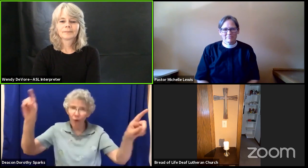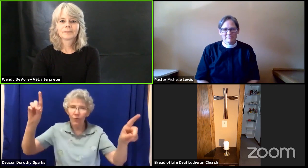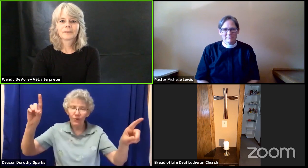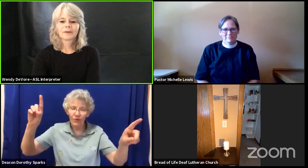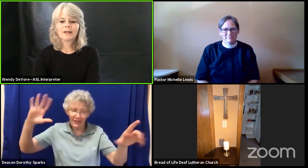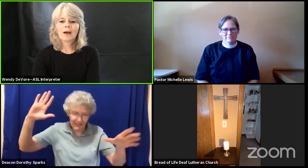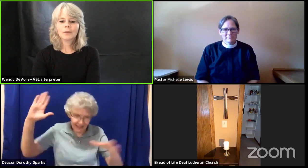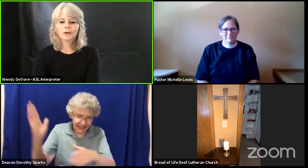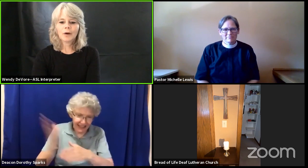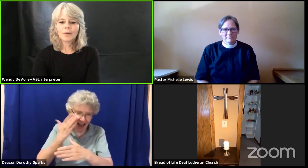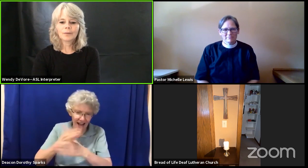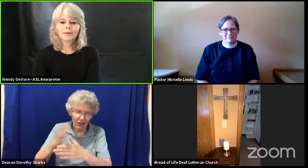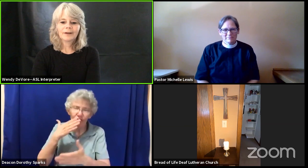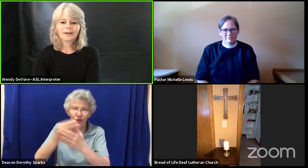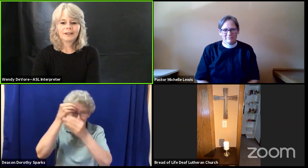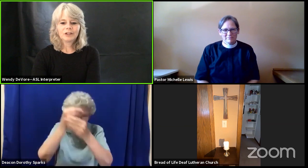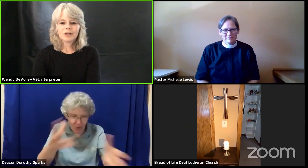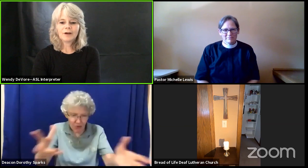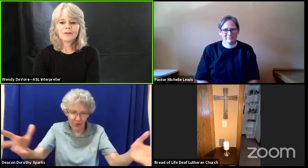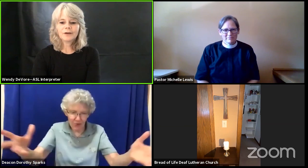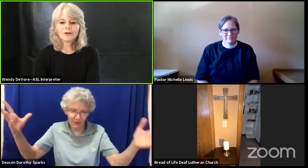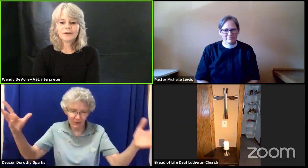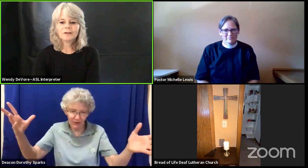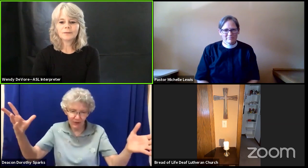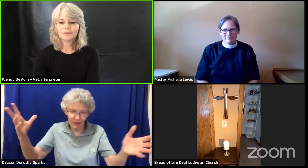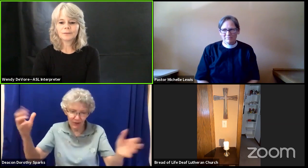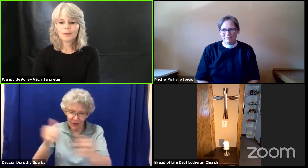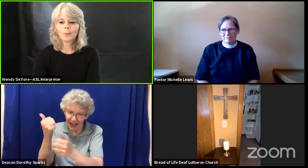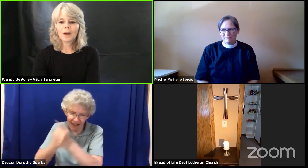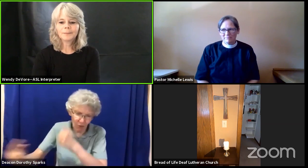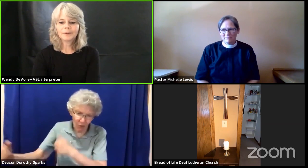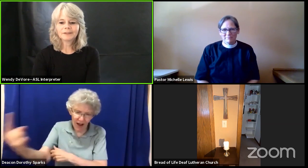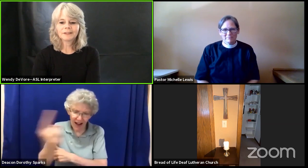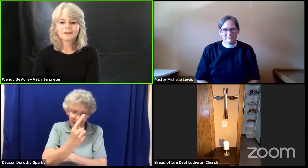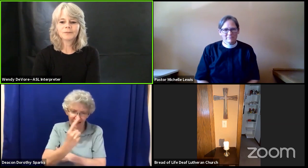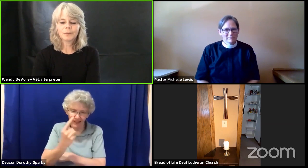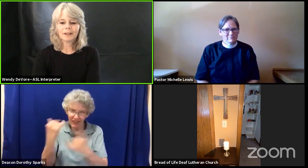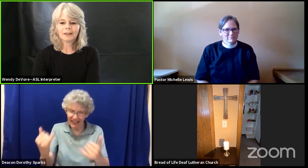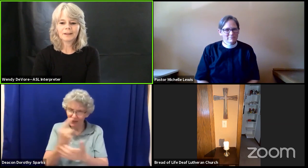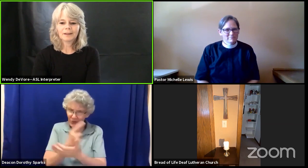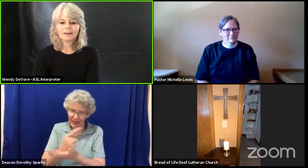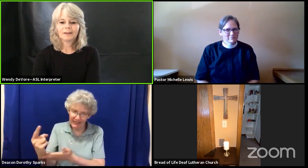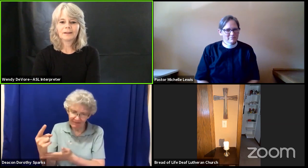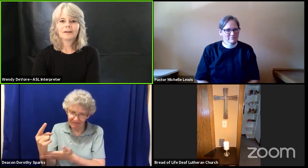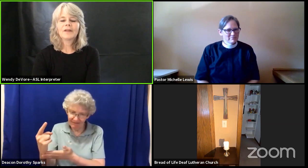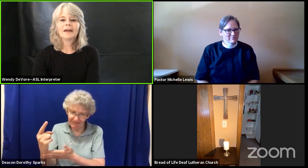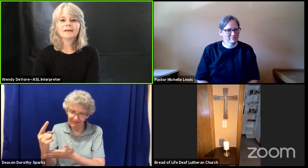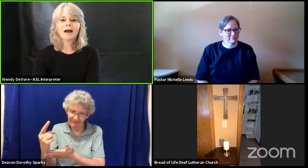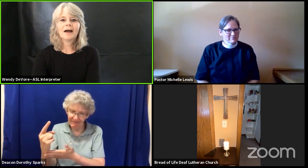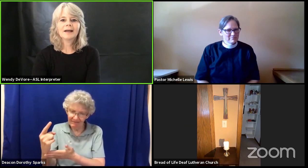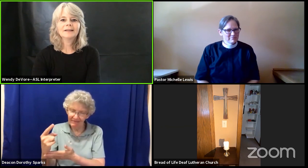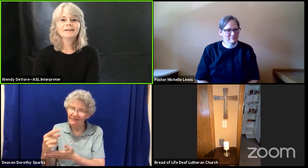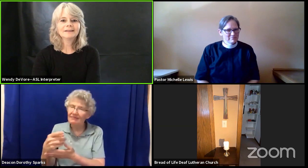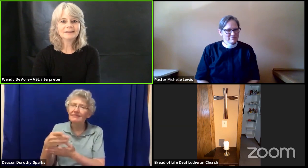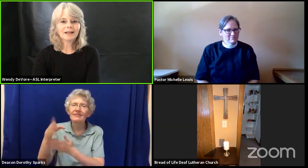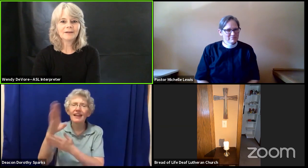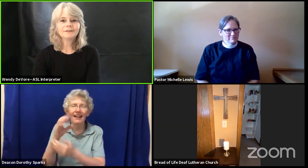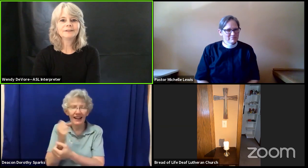God go. Share the good news with one person this week. That God loves